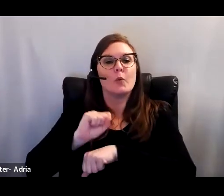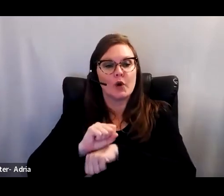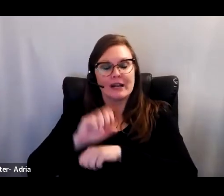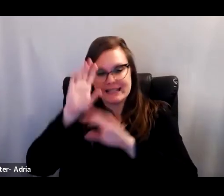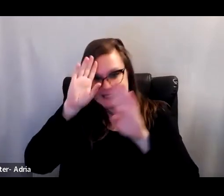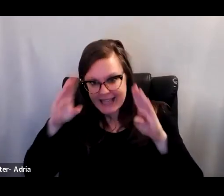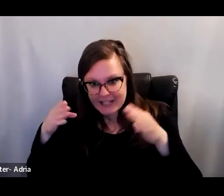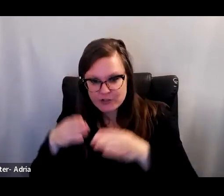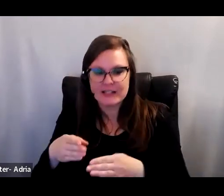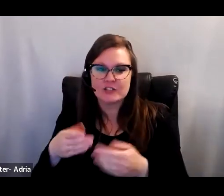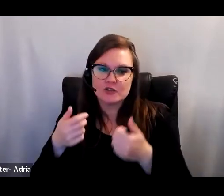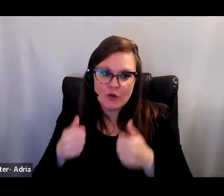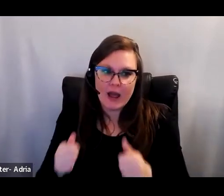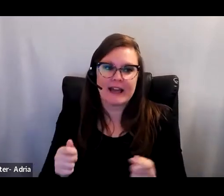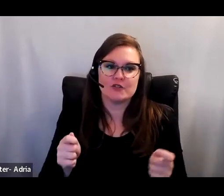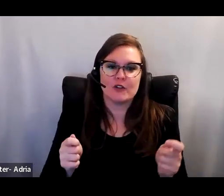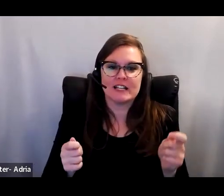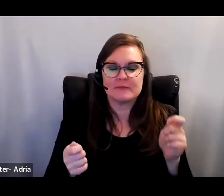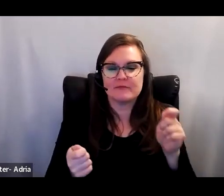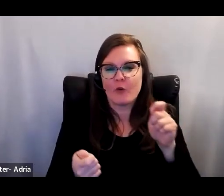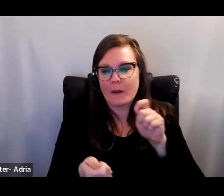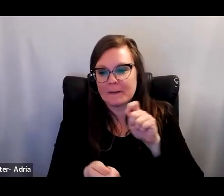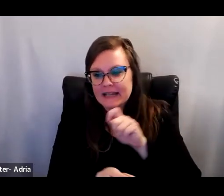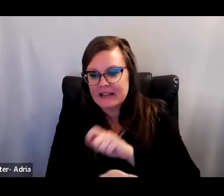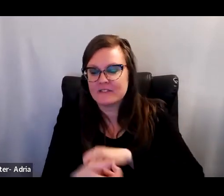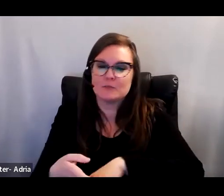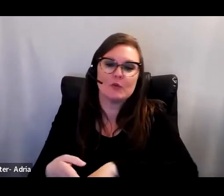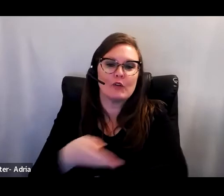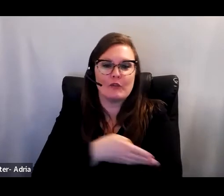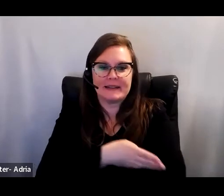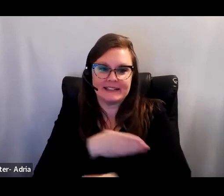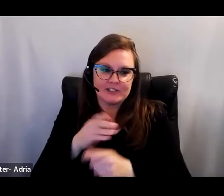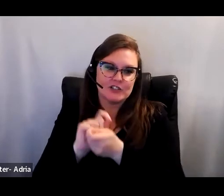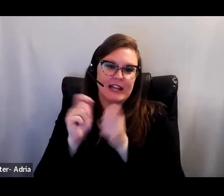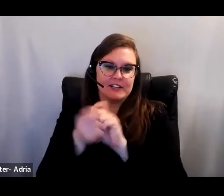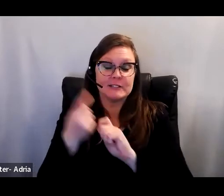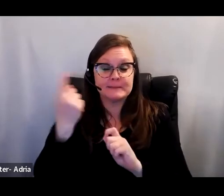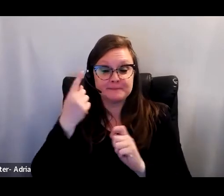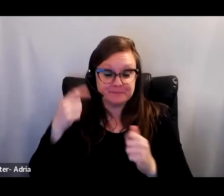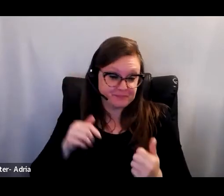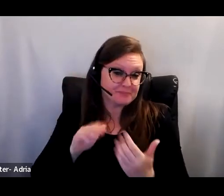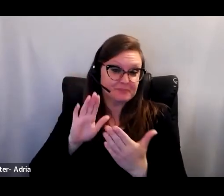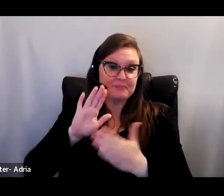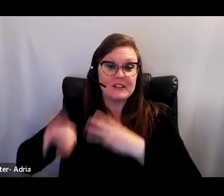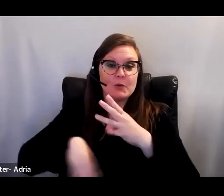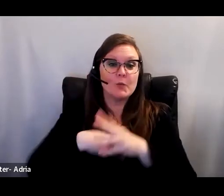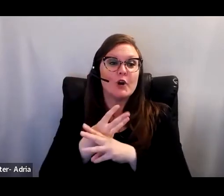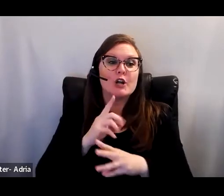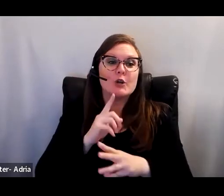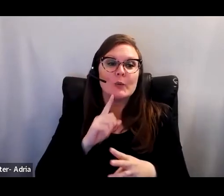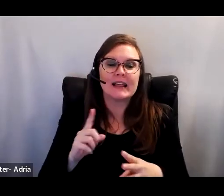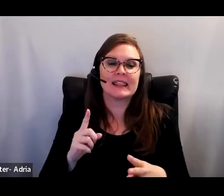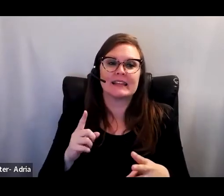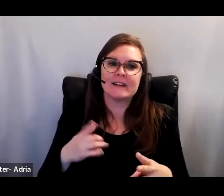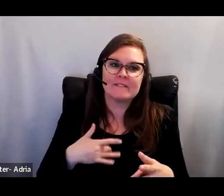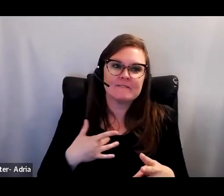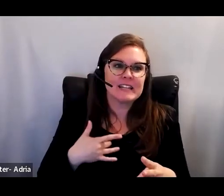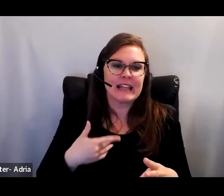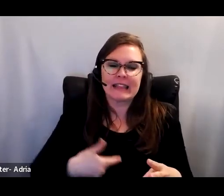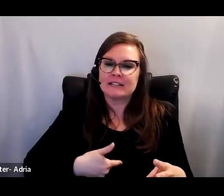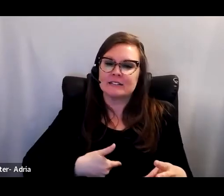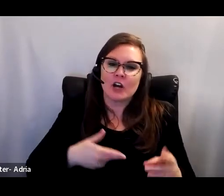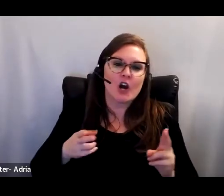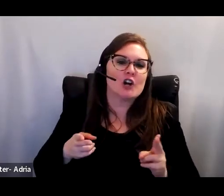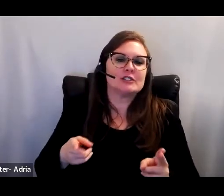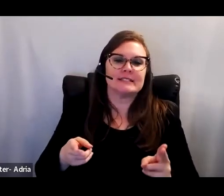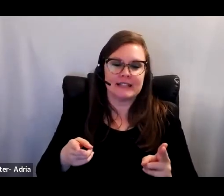transformative educational change. Someone who approaches the world with an undeniable urgency to create high-quality